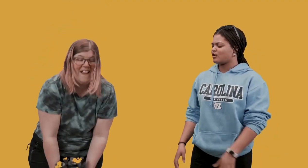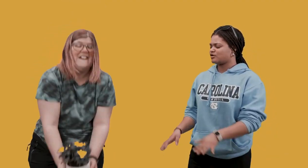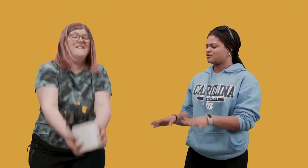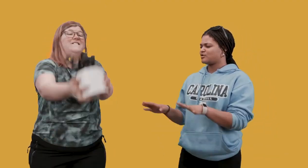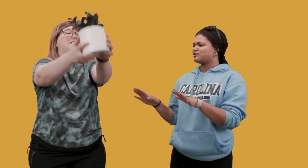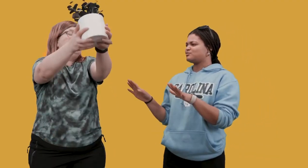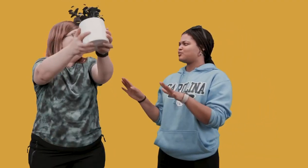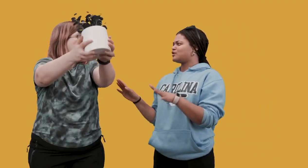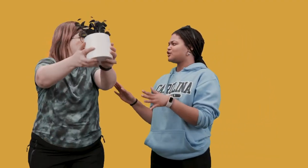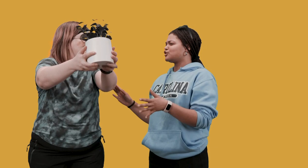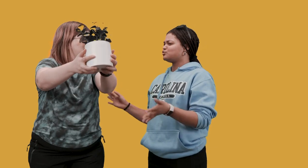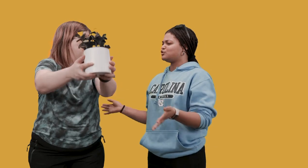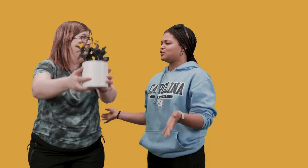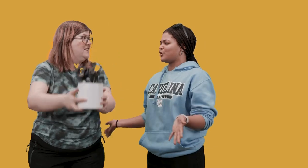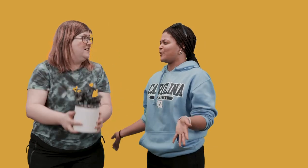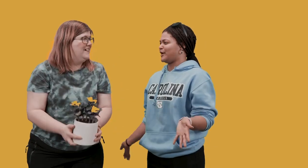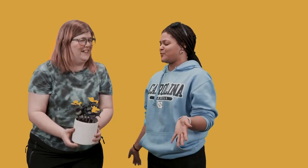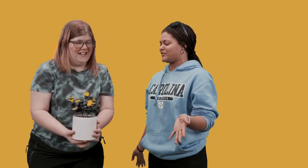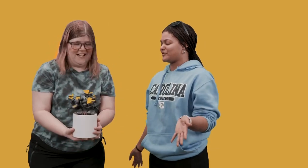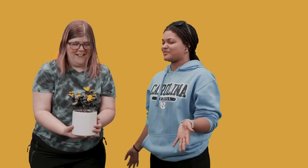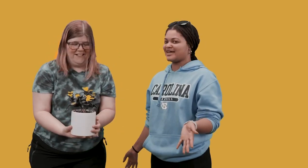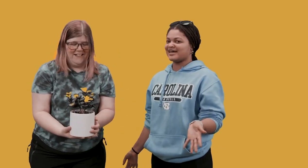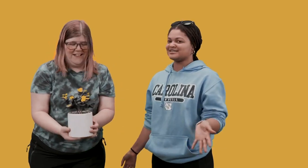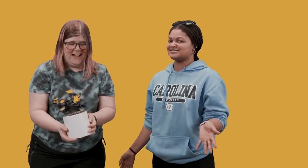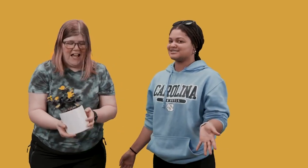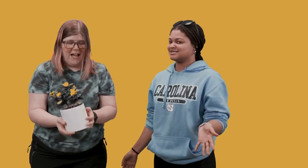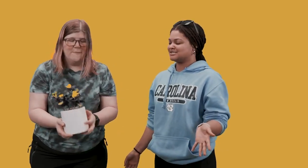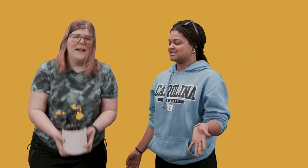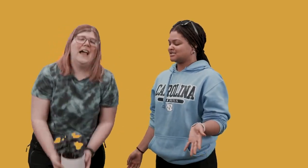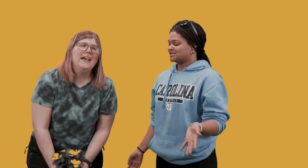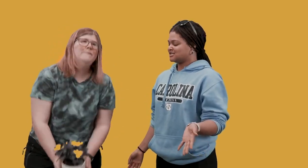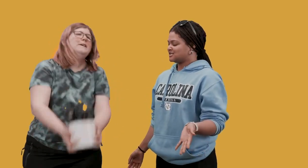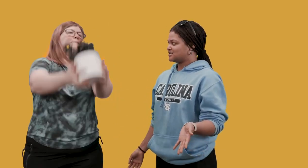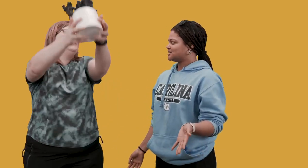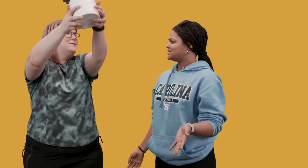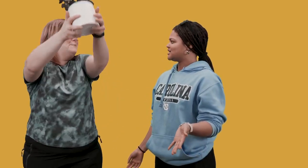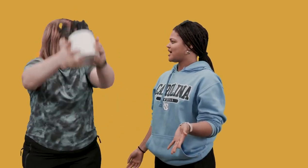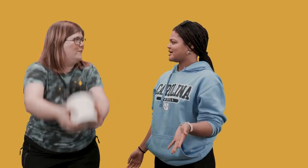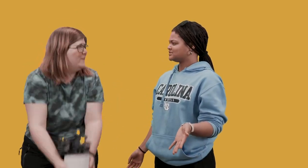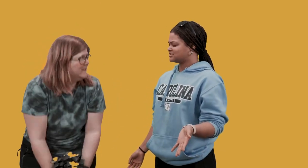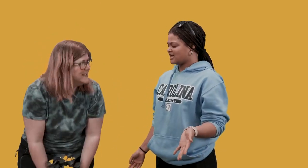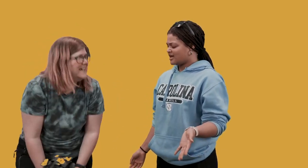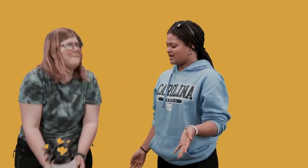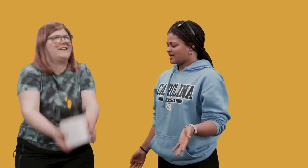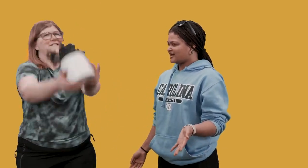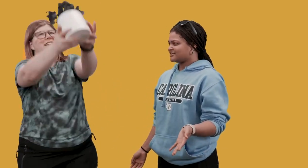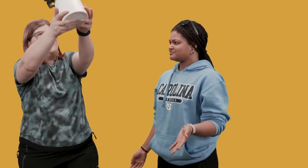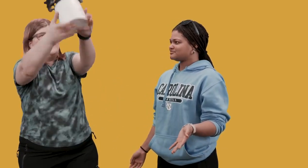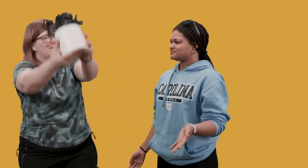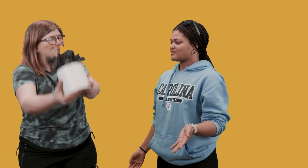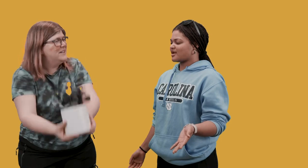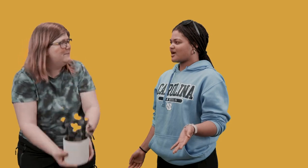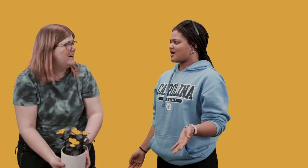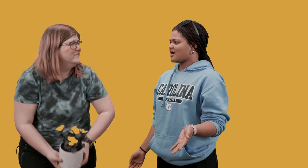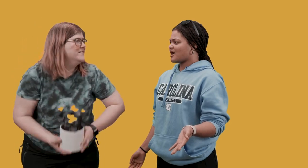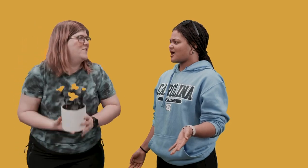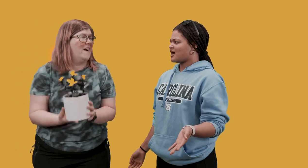hold on what what are you doing with the plant um i'm being really powerful see i'm exercising because i'm really powerful and strong